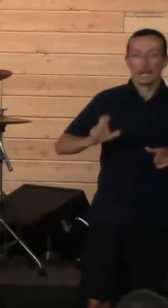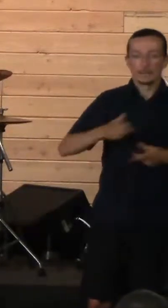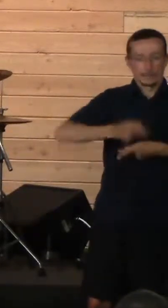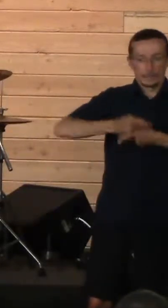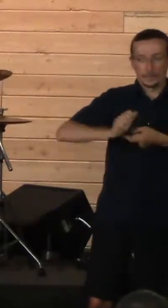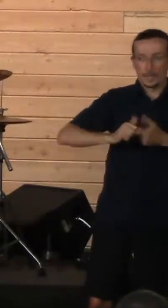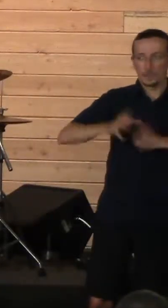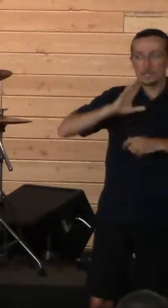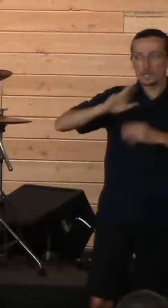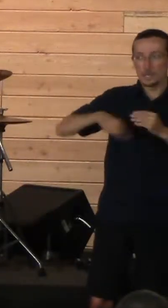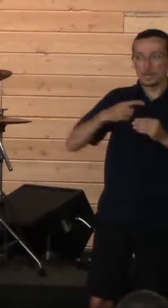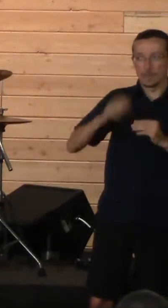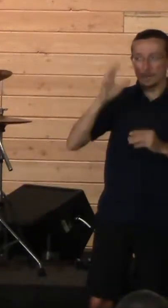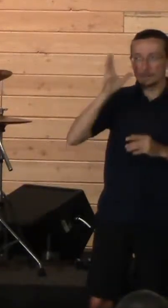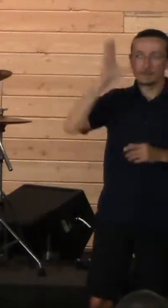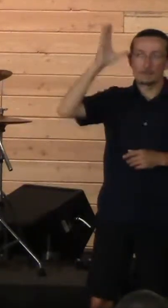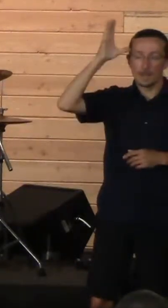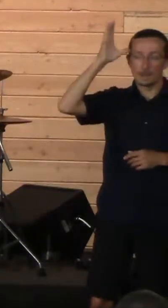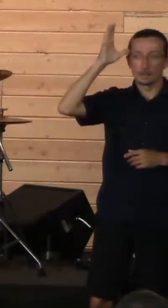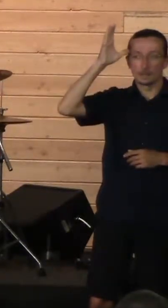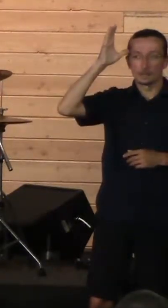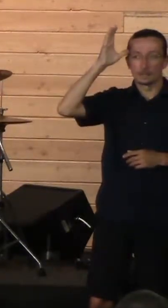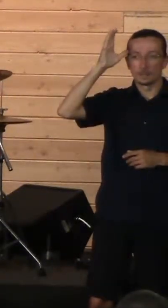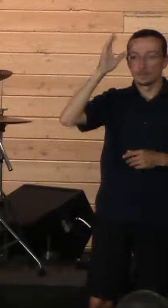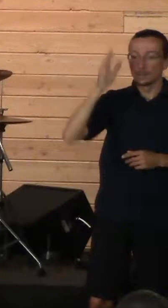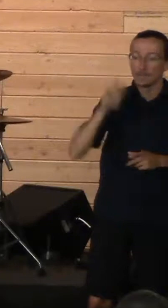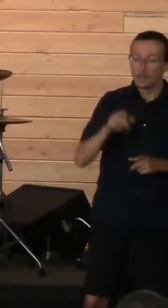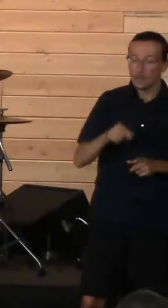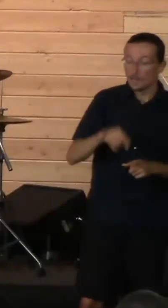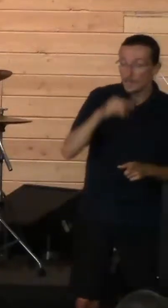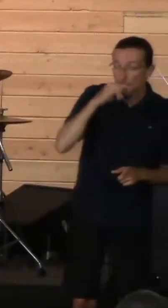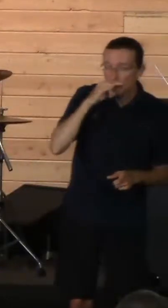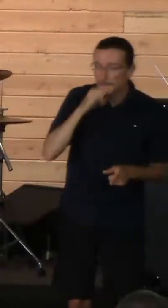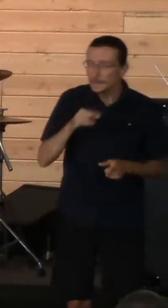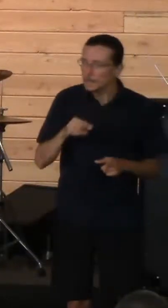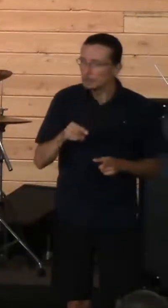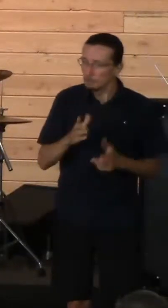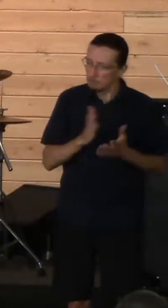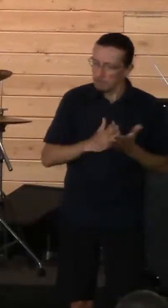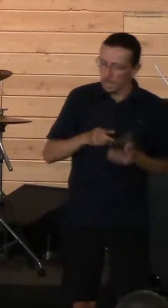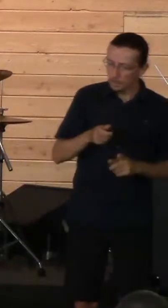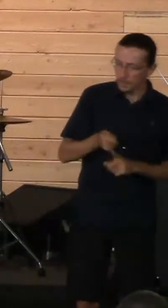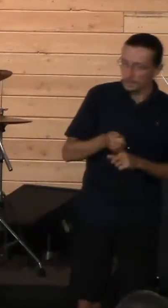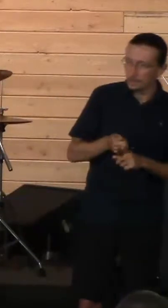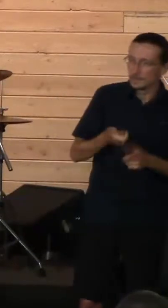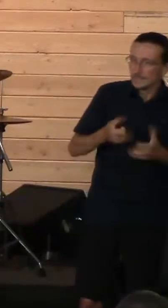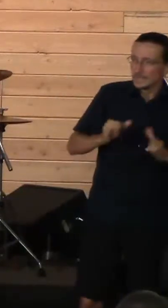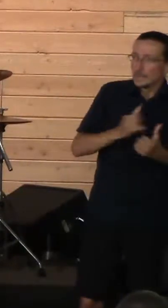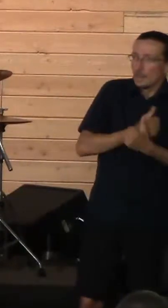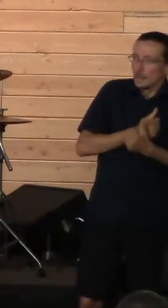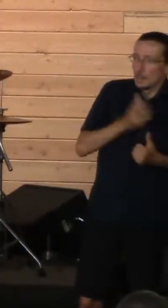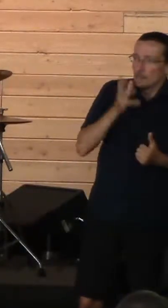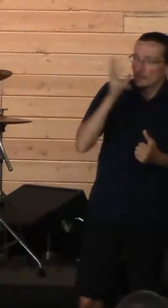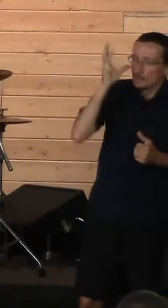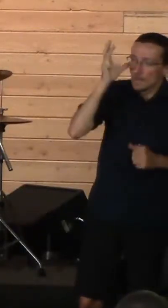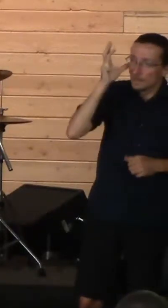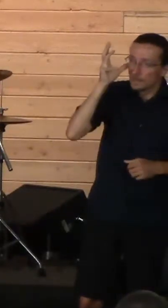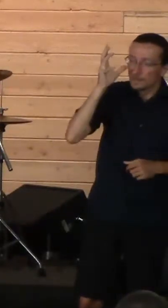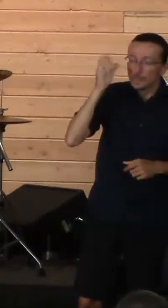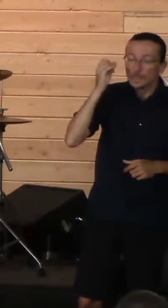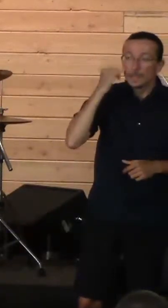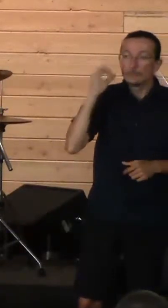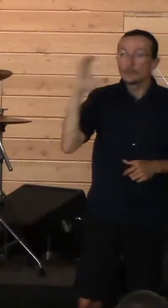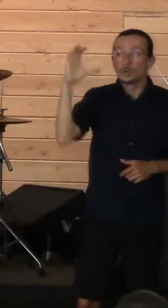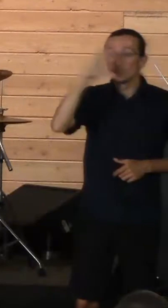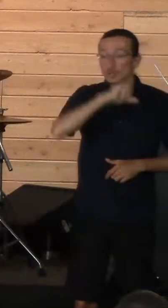there is a piece in them that still loves that parent. And so if you assume what they